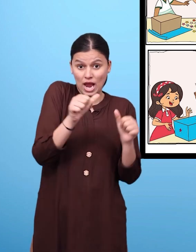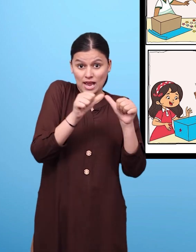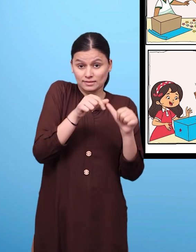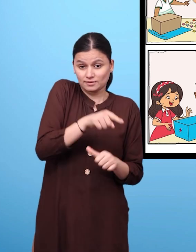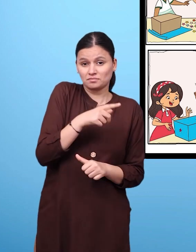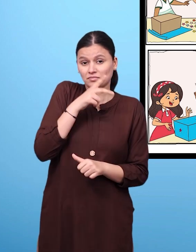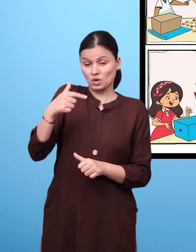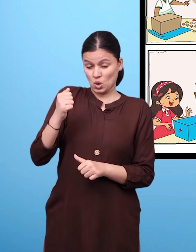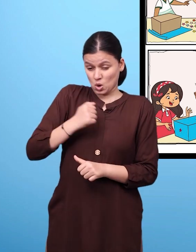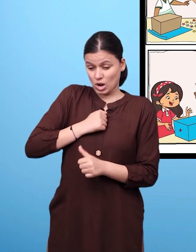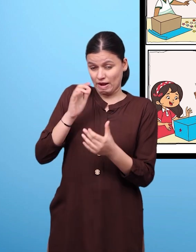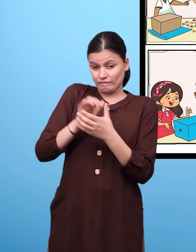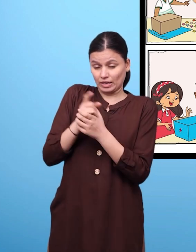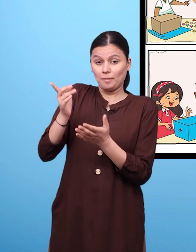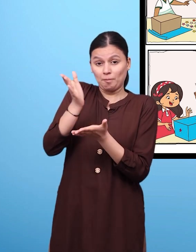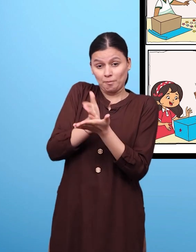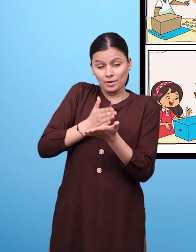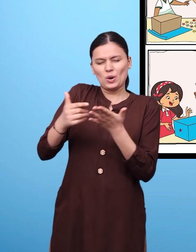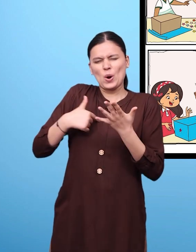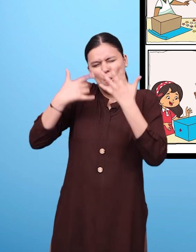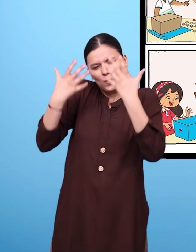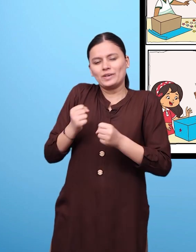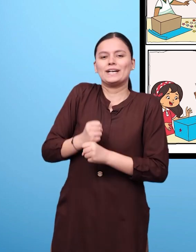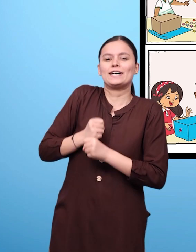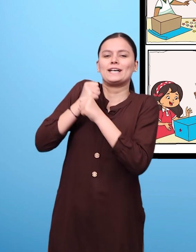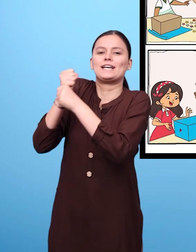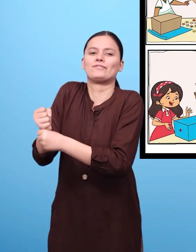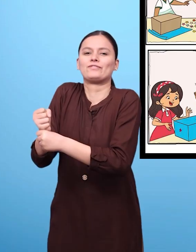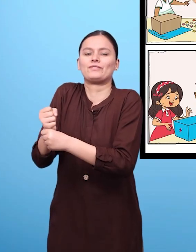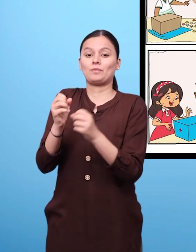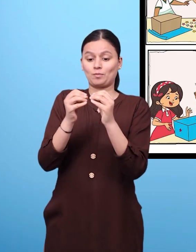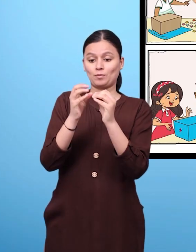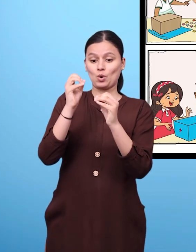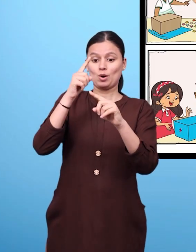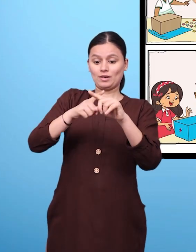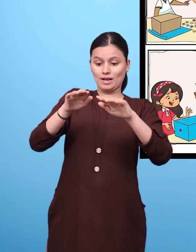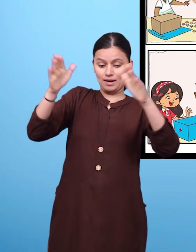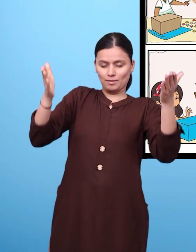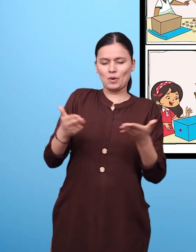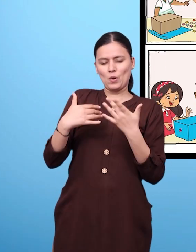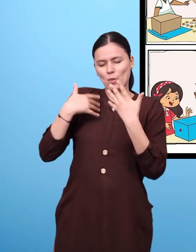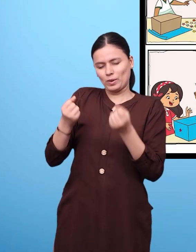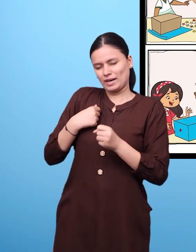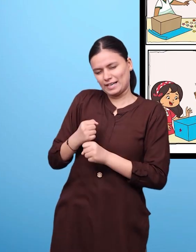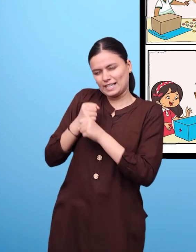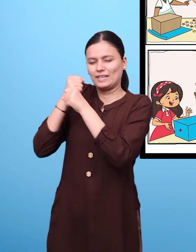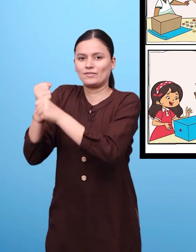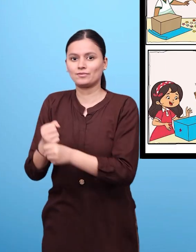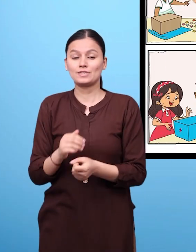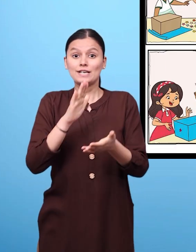rectangular in shape. They want to put their gift for their friend's birthday in this box and they want to